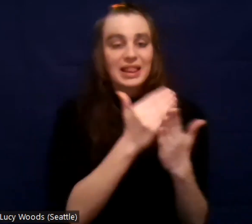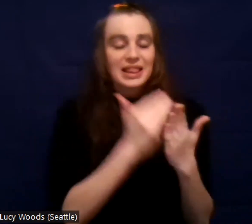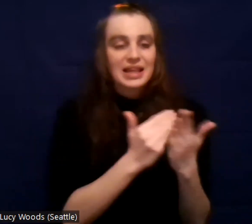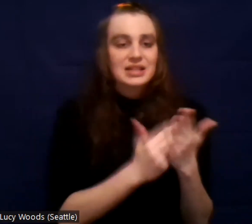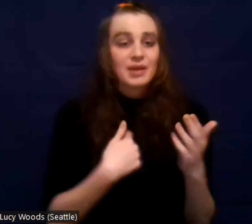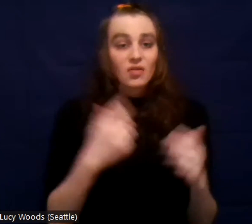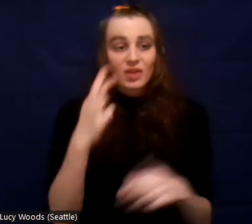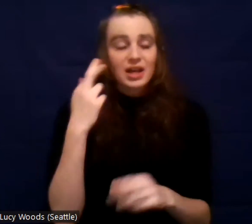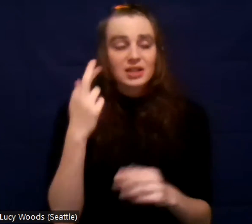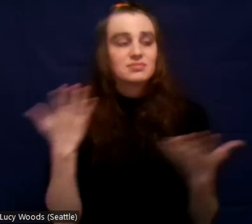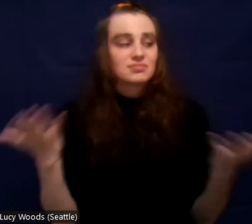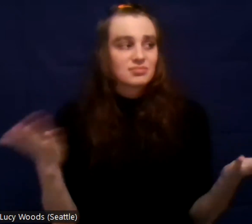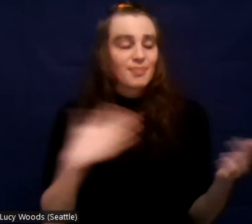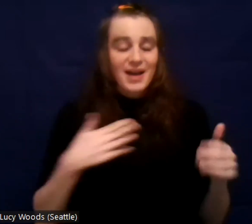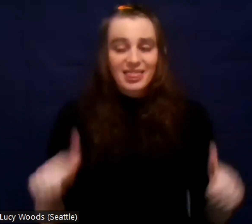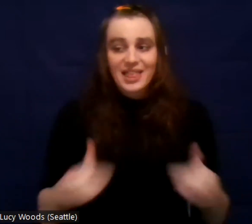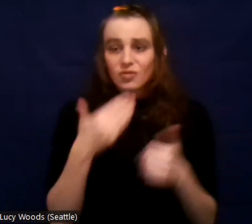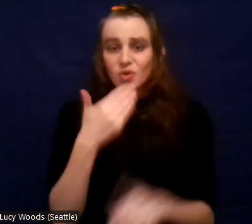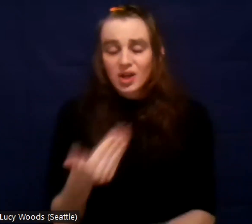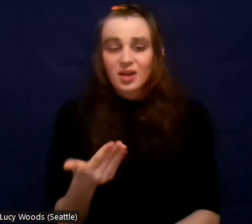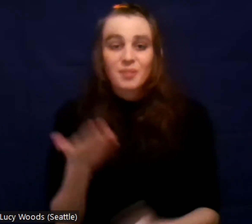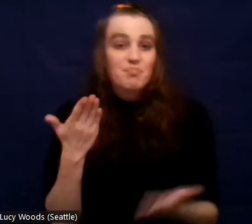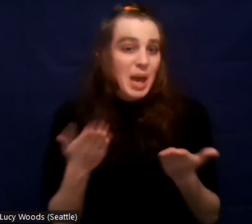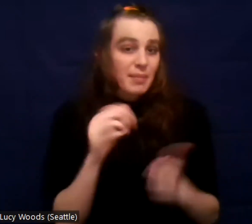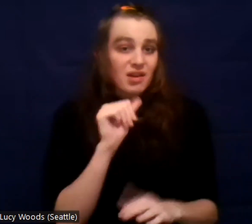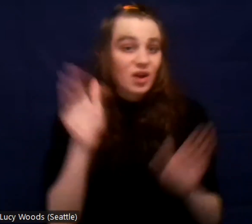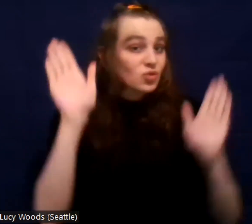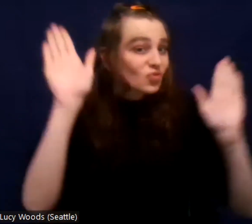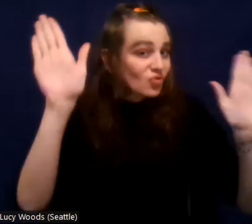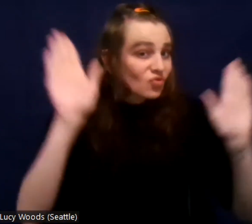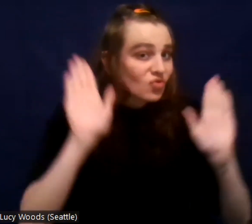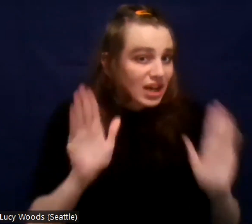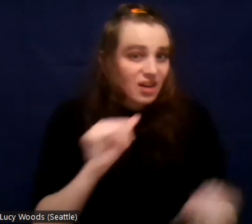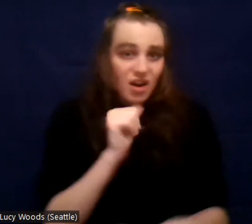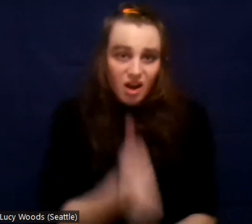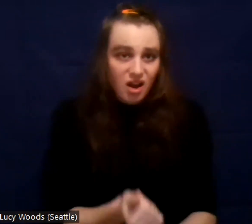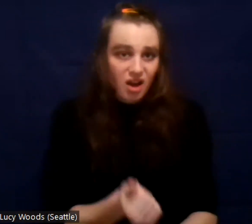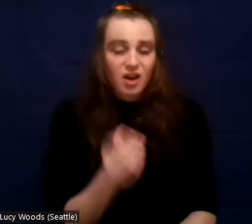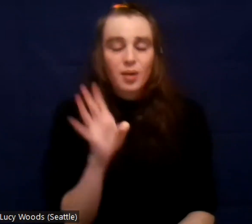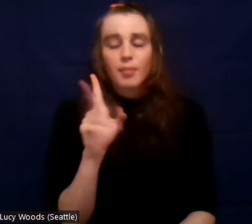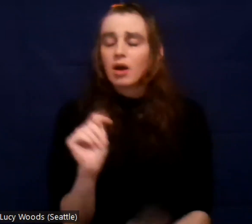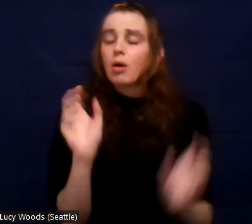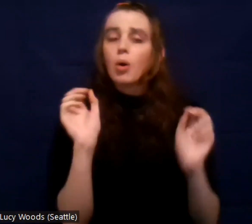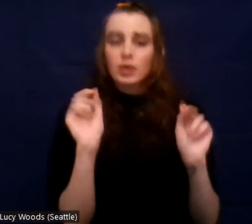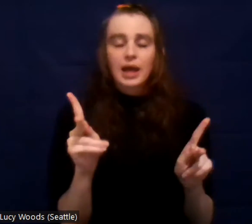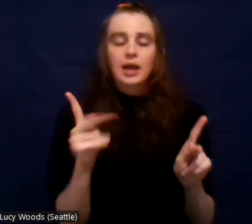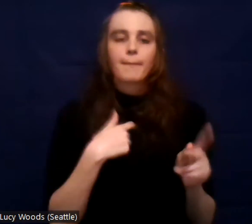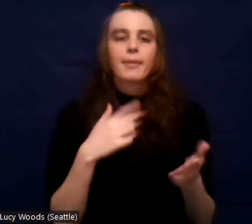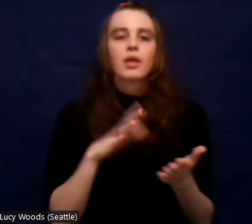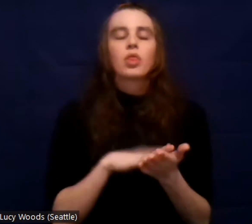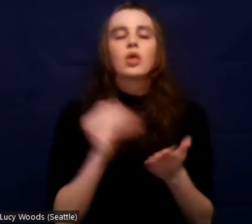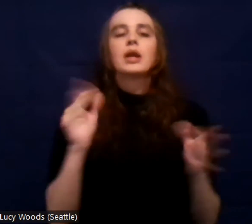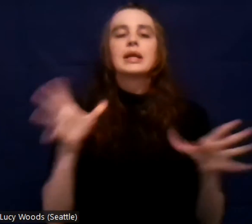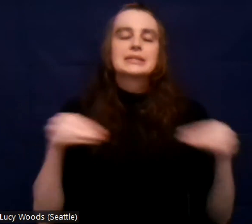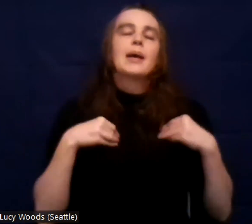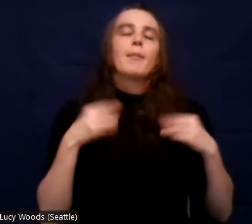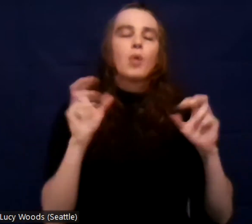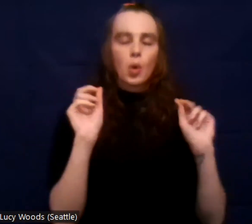things are good. They may not be great, but it's okay. I learned how to be just okay. Um,